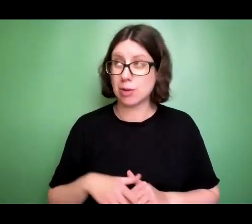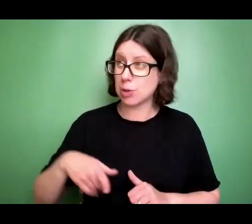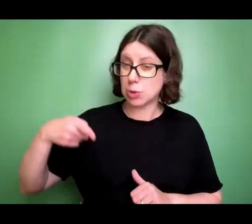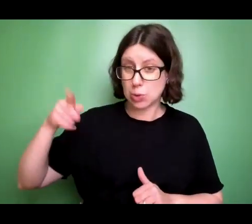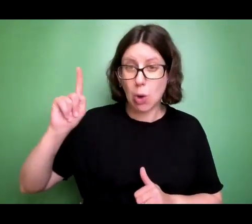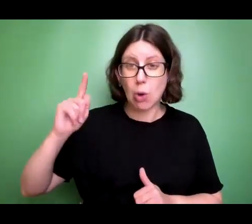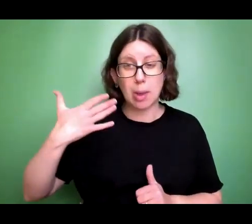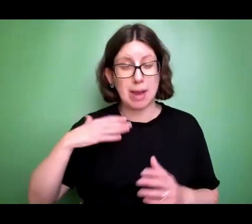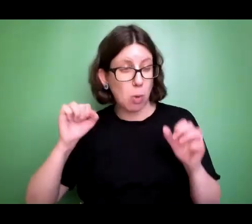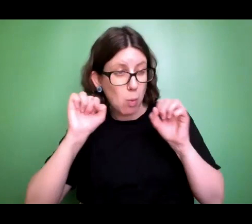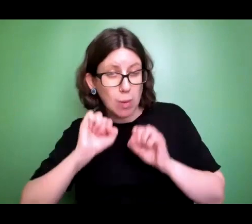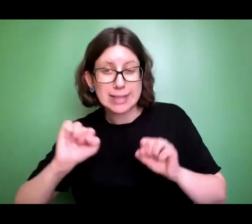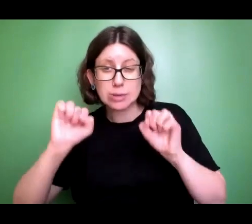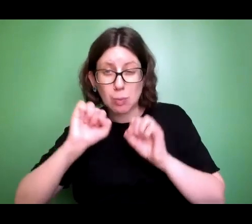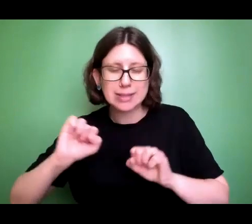back.